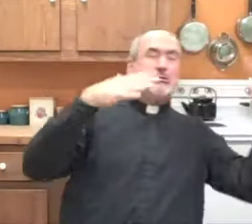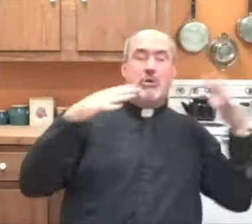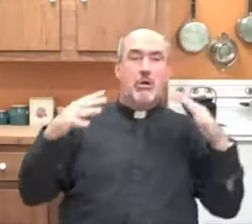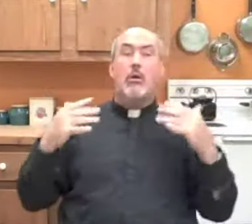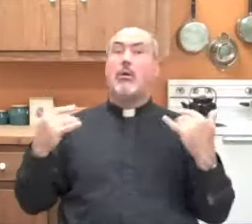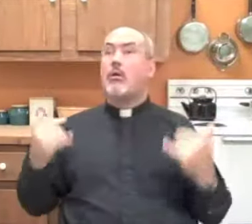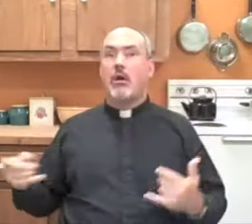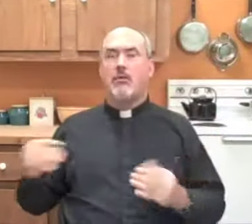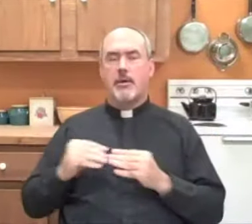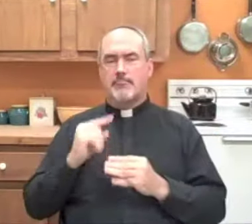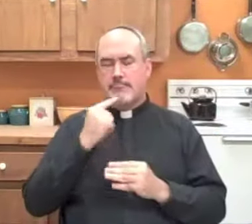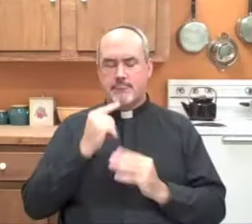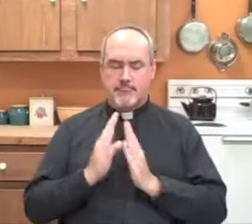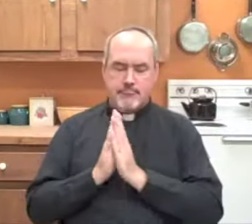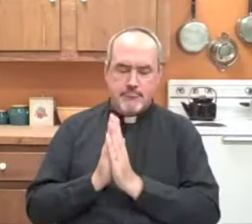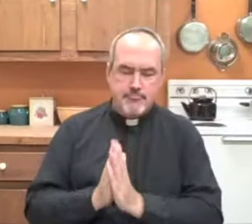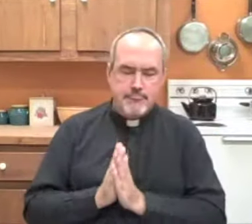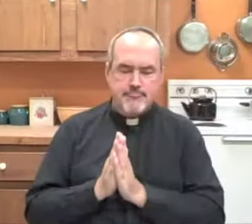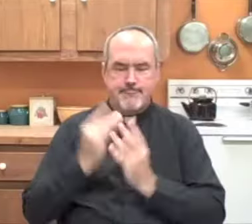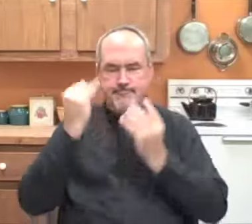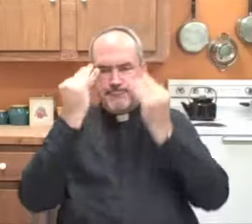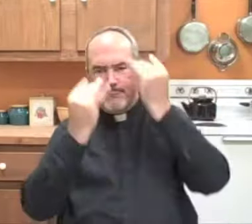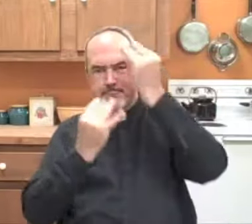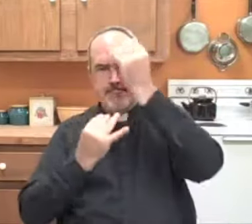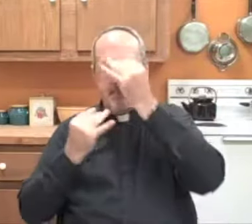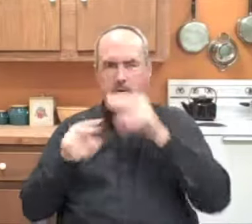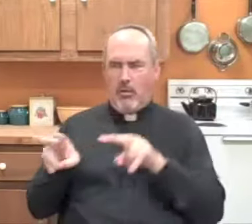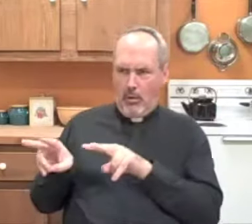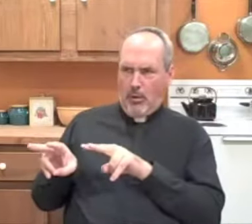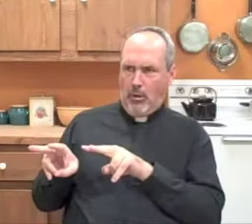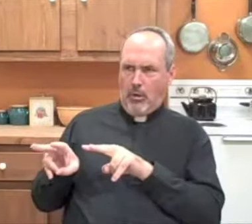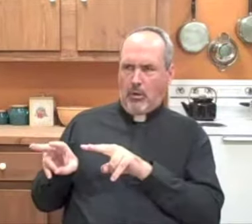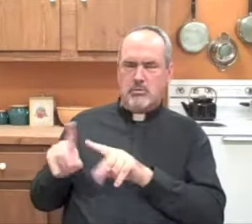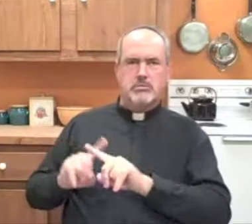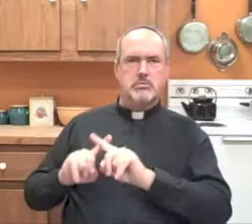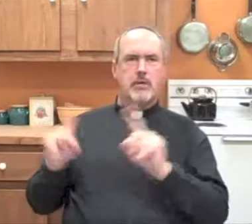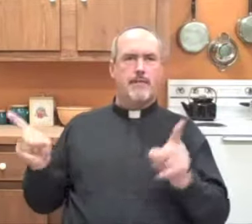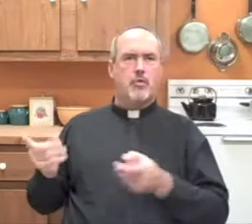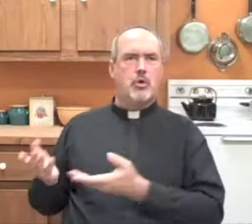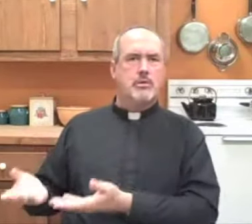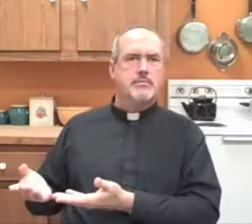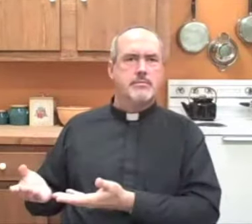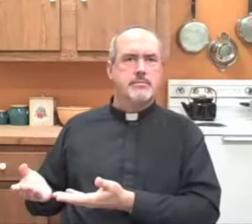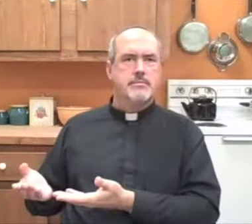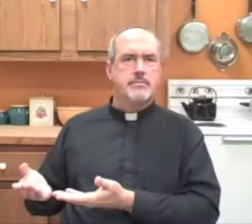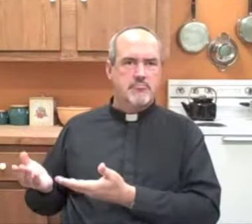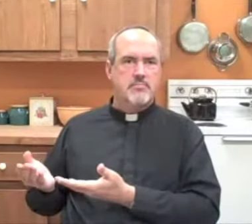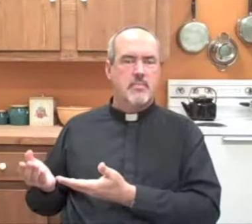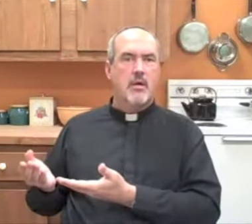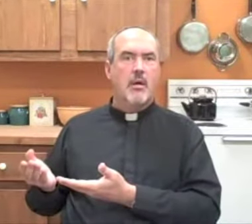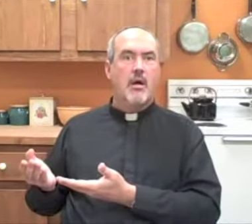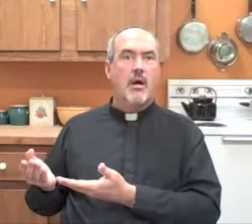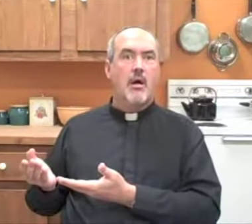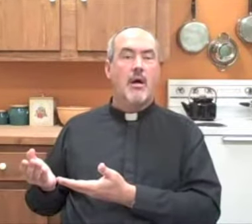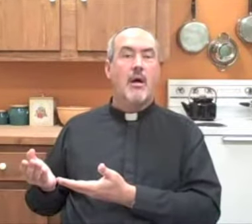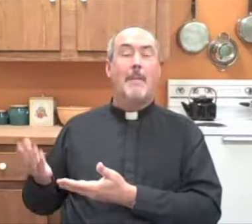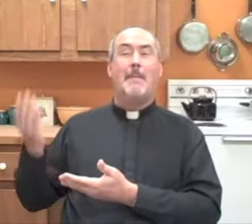The old, partier St. Francis was gone, and there was a new, more contemplative, thoughtful St. Francis.